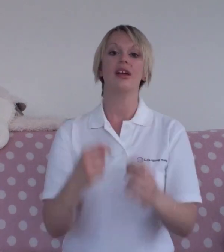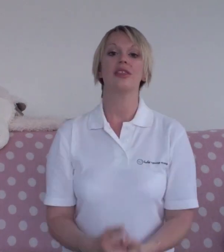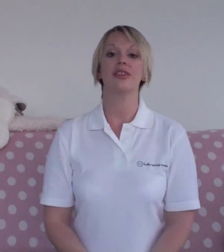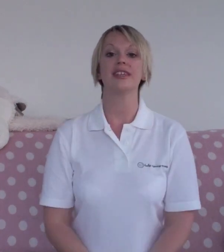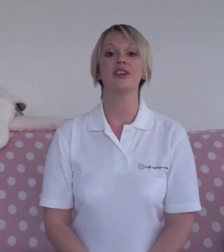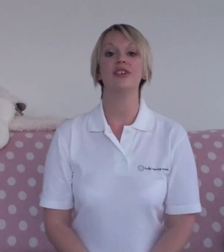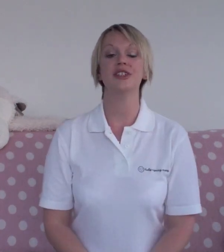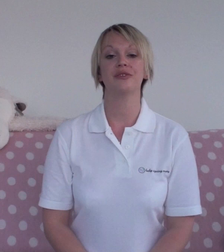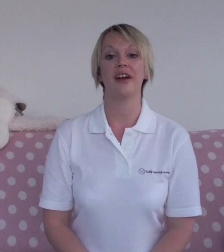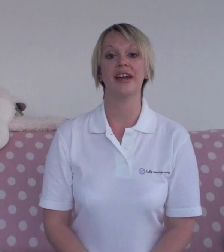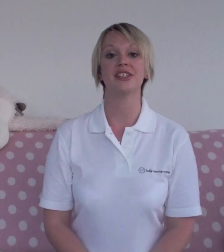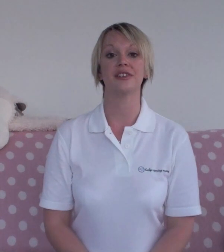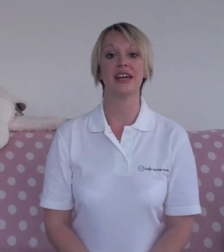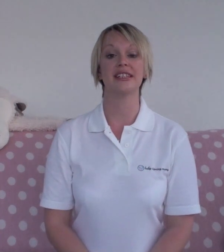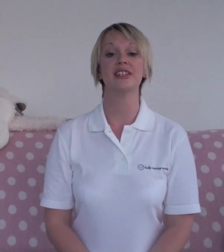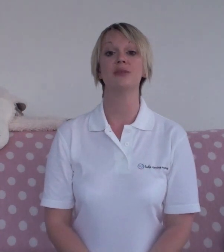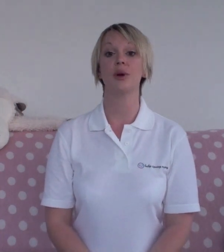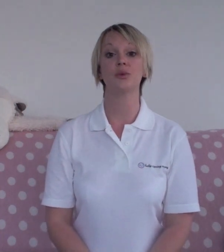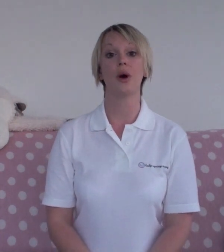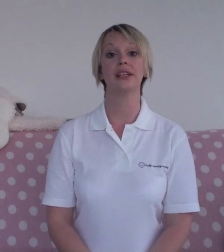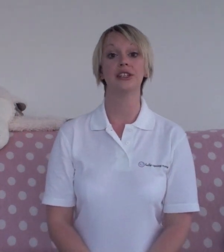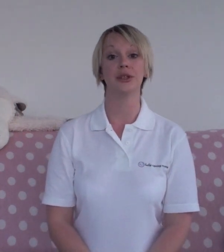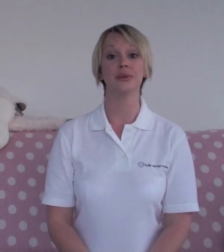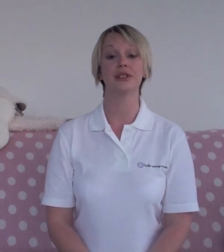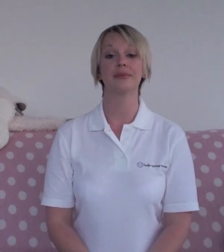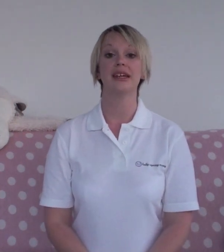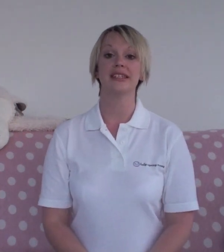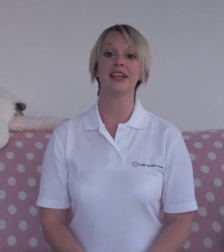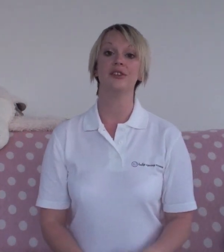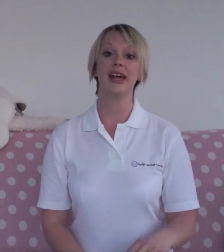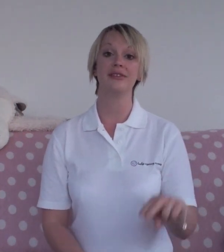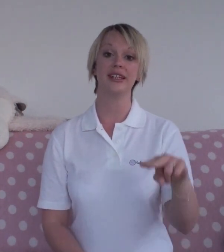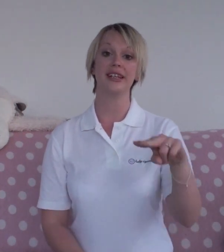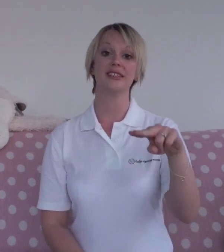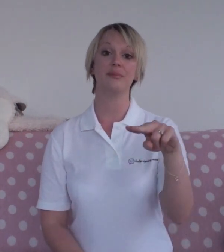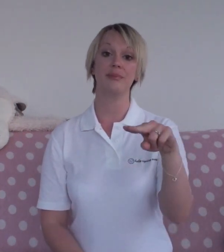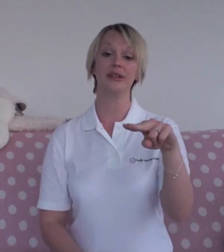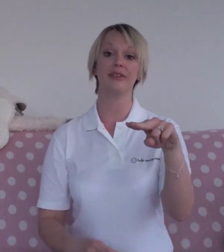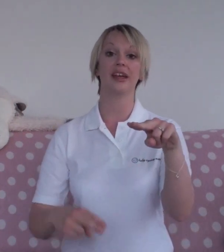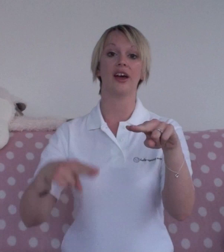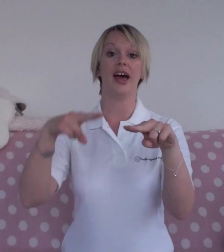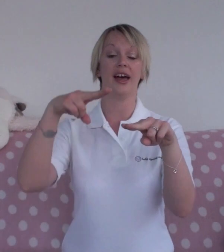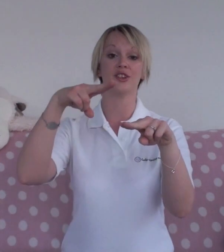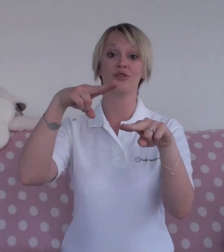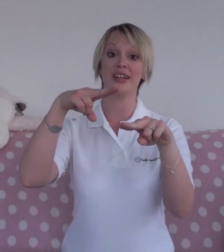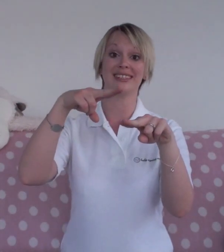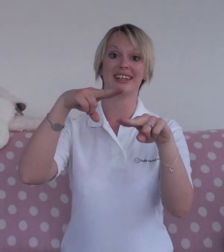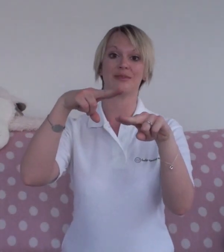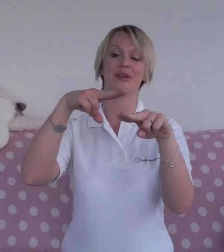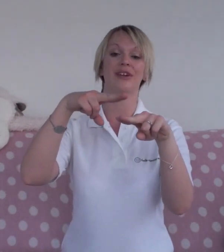The second regional variation of Daddy is the most widely used. Taking your left index and middle finger and your right index and middle